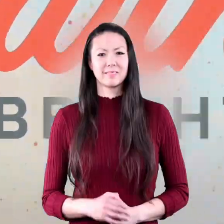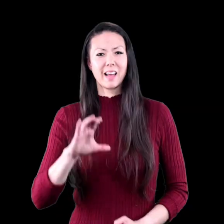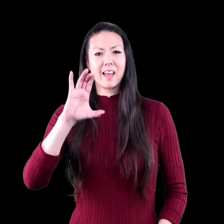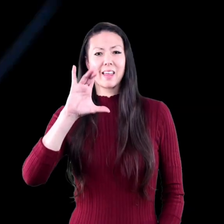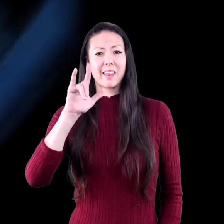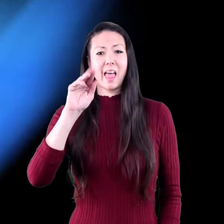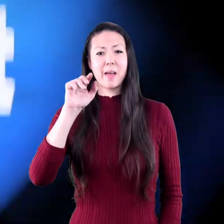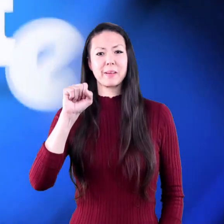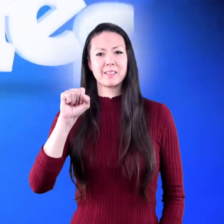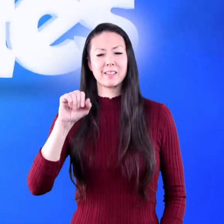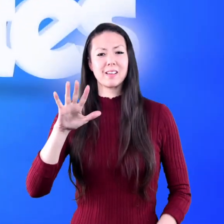Climates